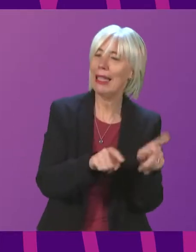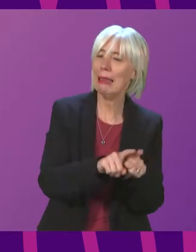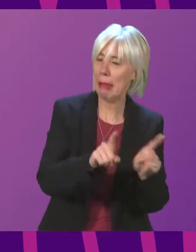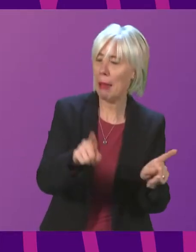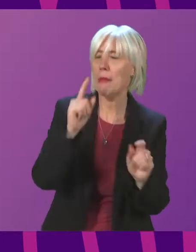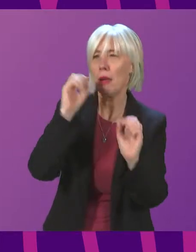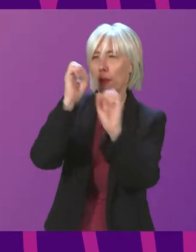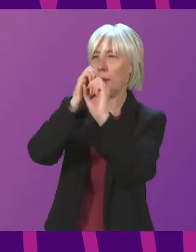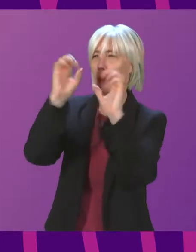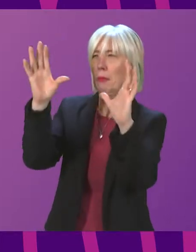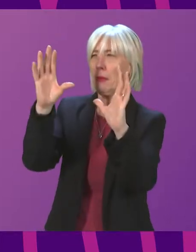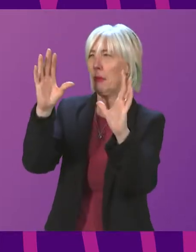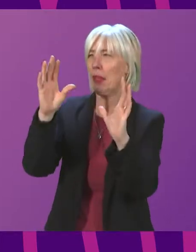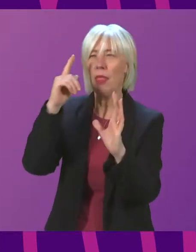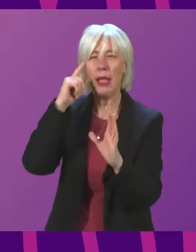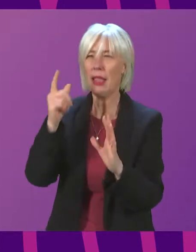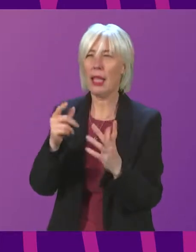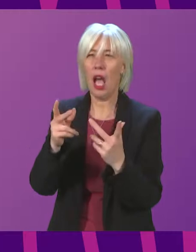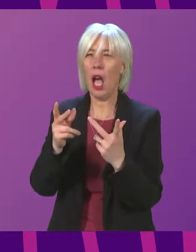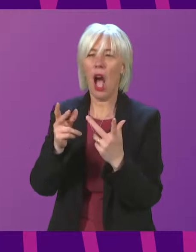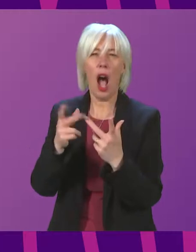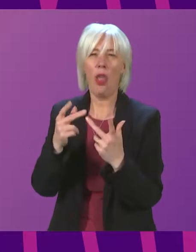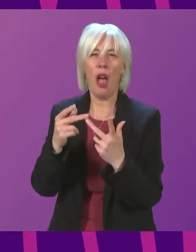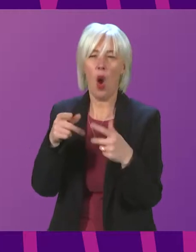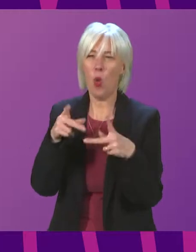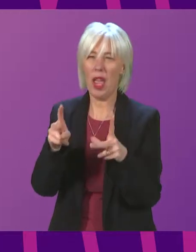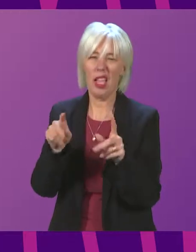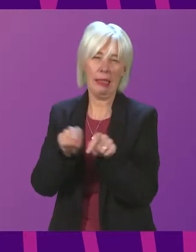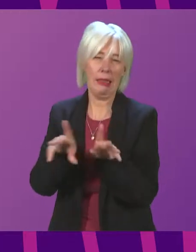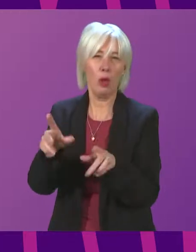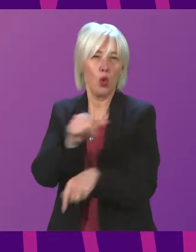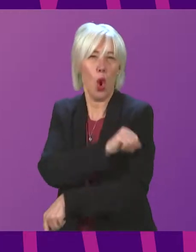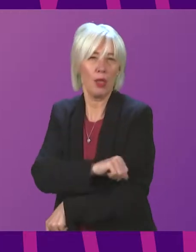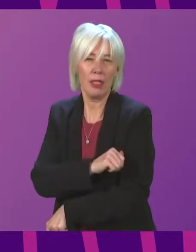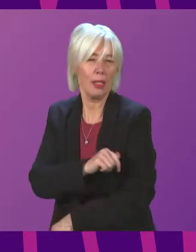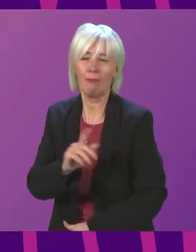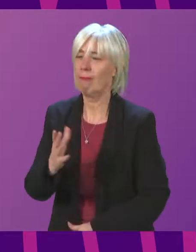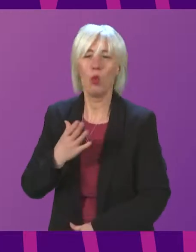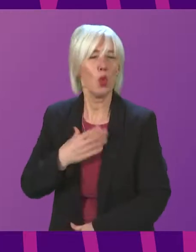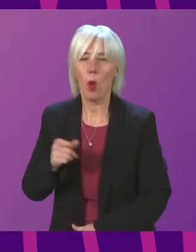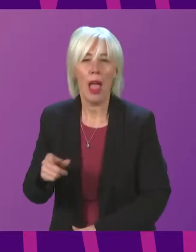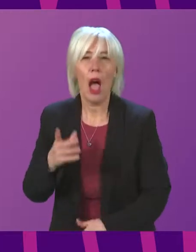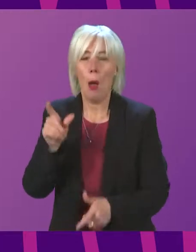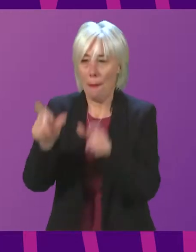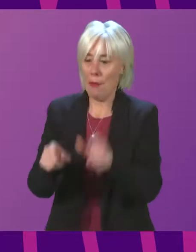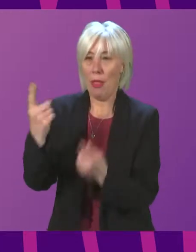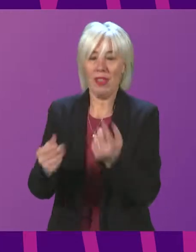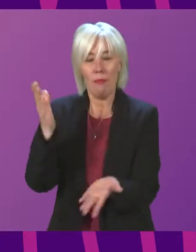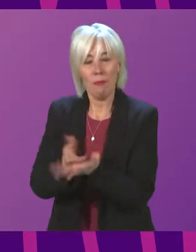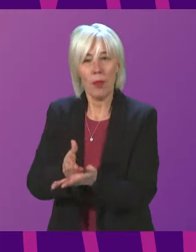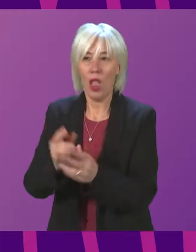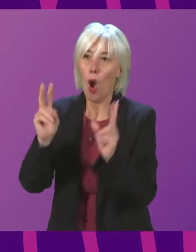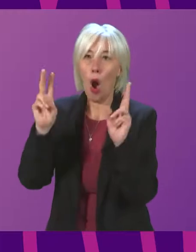of an alternative to hospital. That is not what we want here. We want people to have homes in their communities.